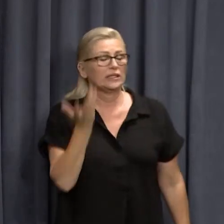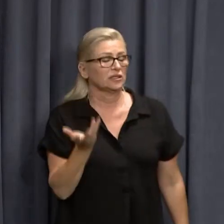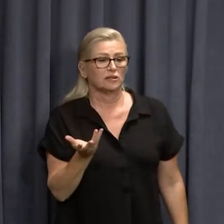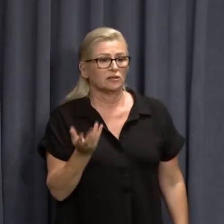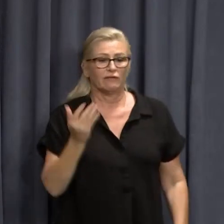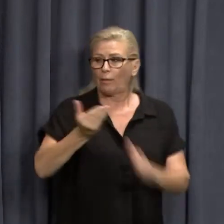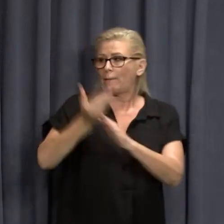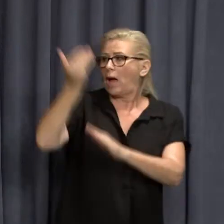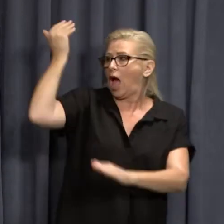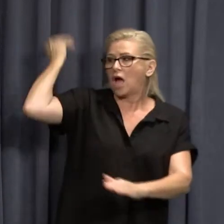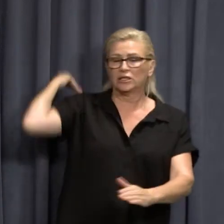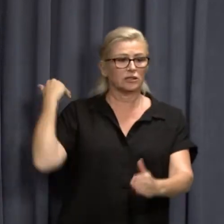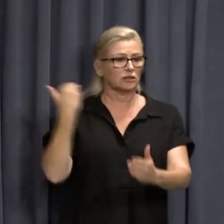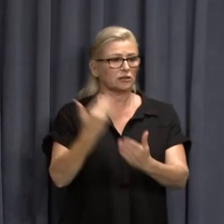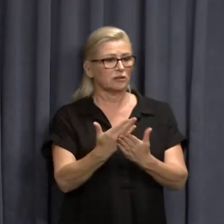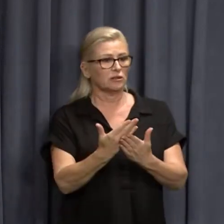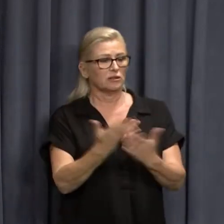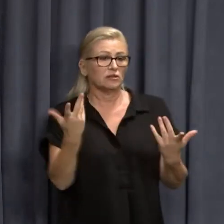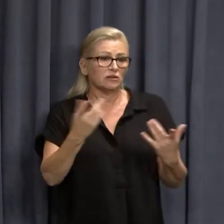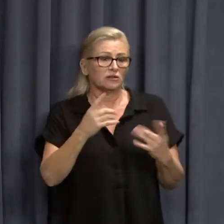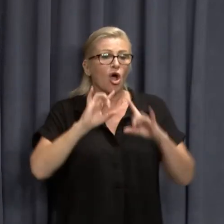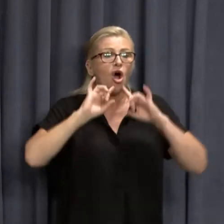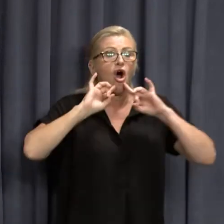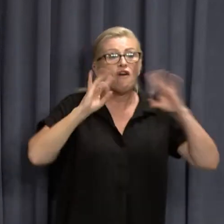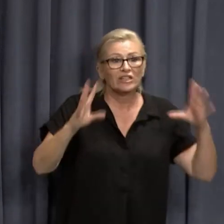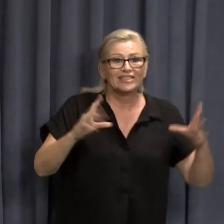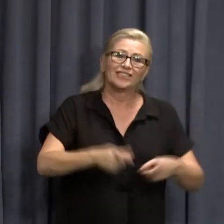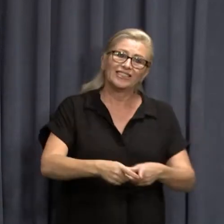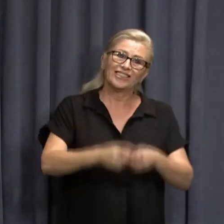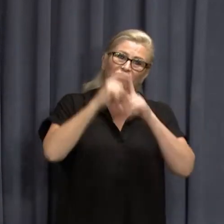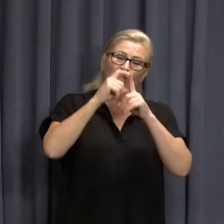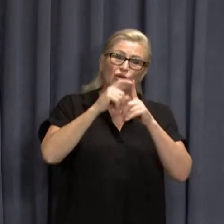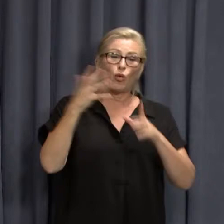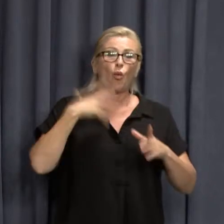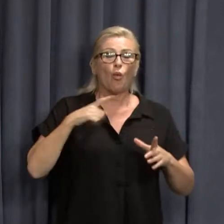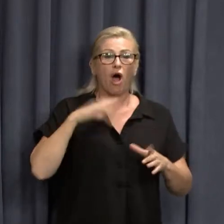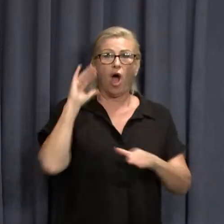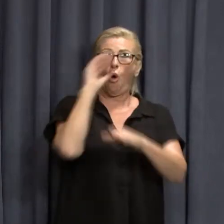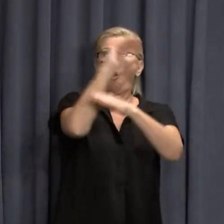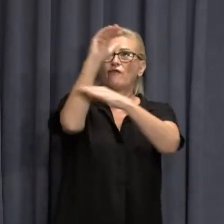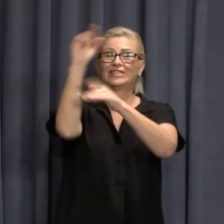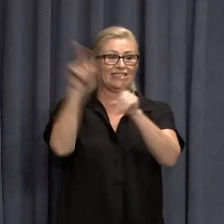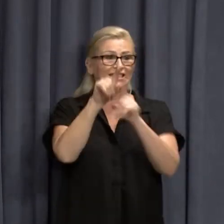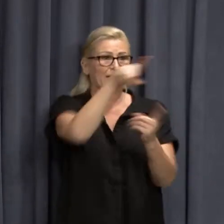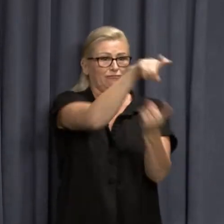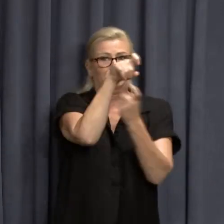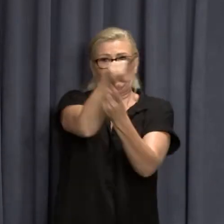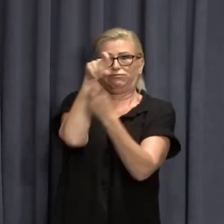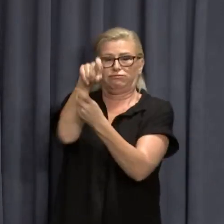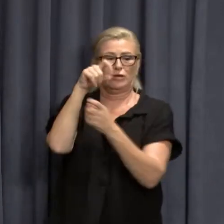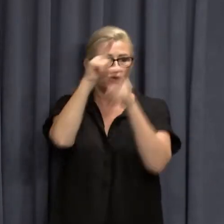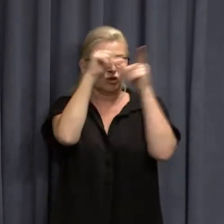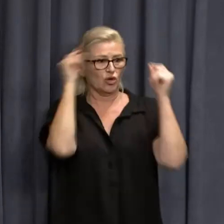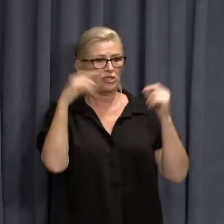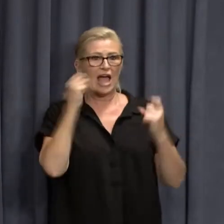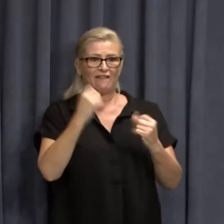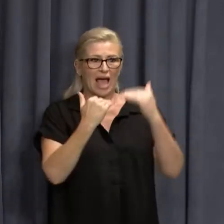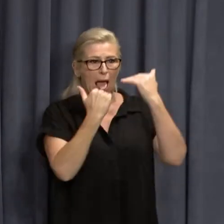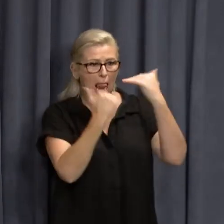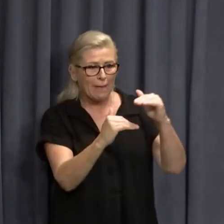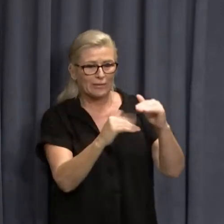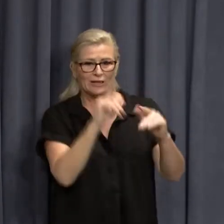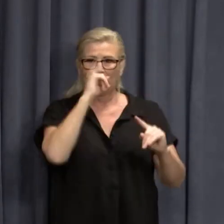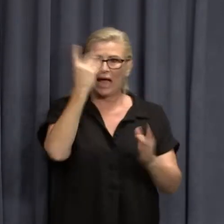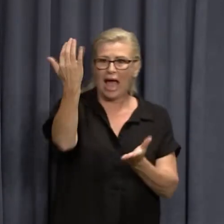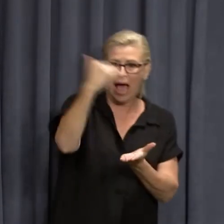that's obviously been difficult because all countries around the world are trying to do the same thing. And there's all sorts of restrictions on people coming and all